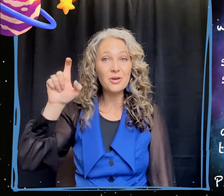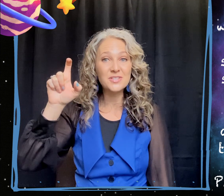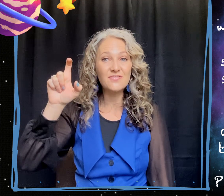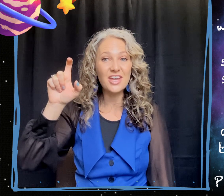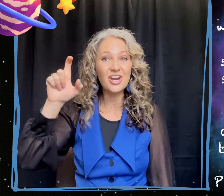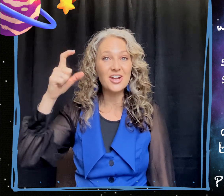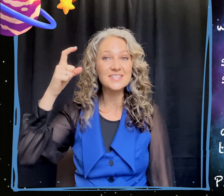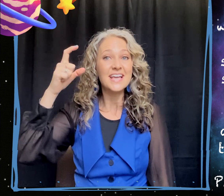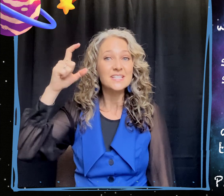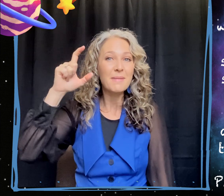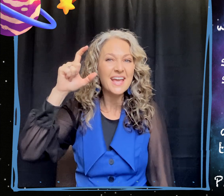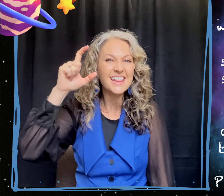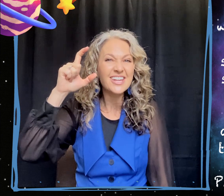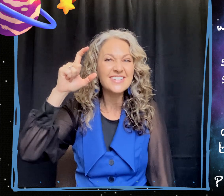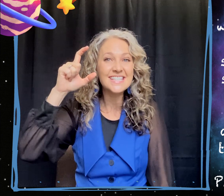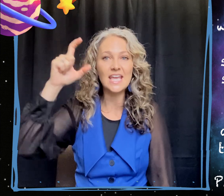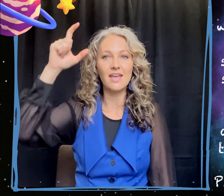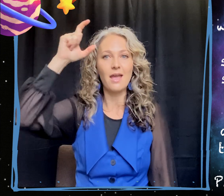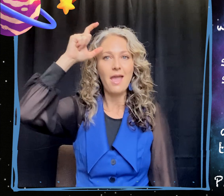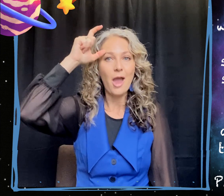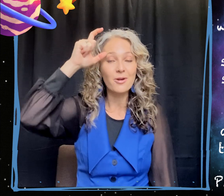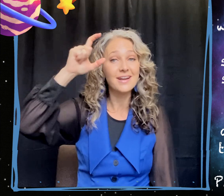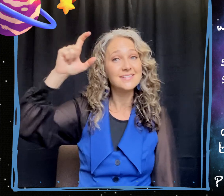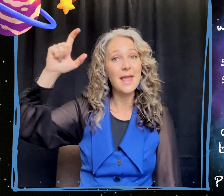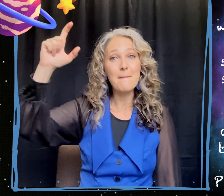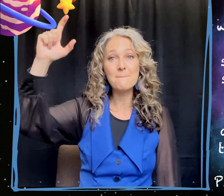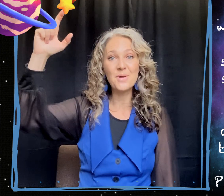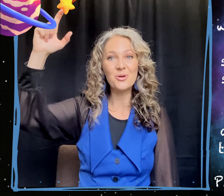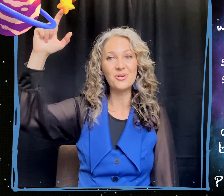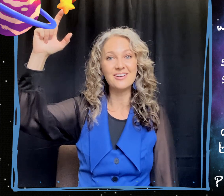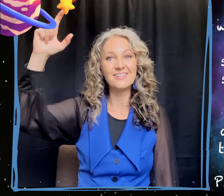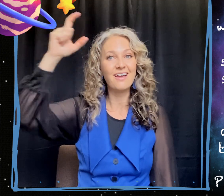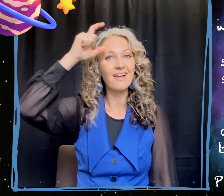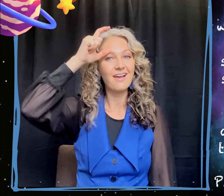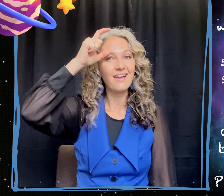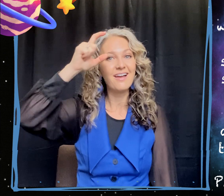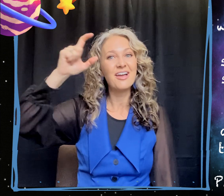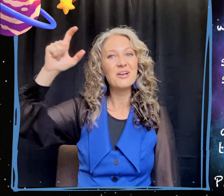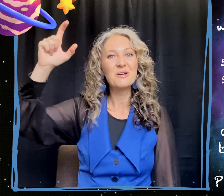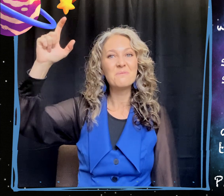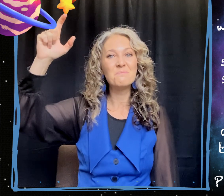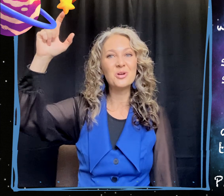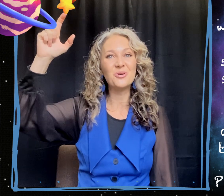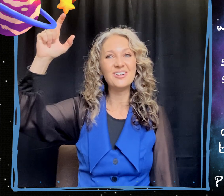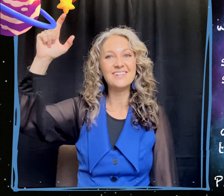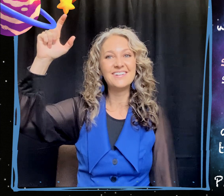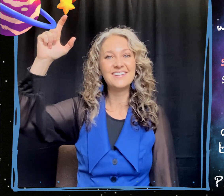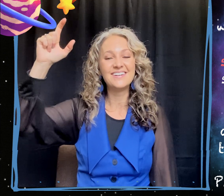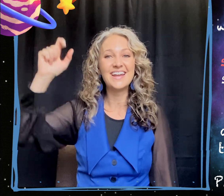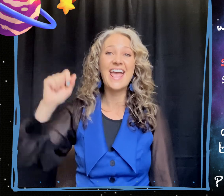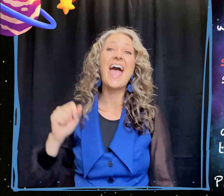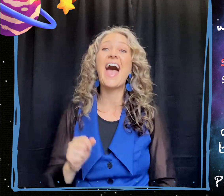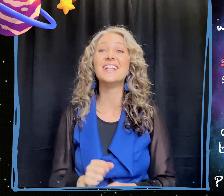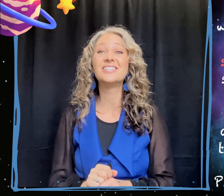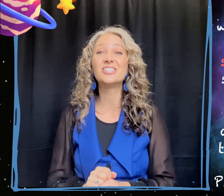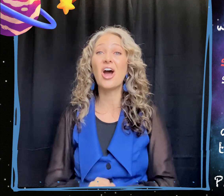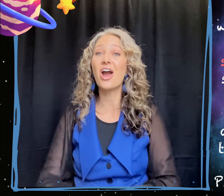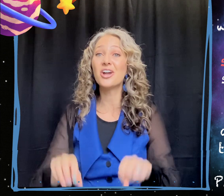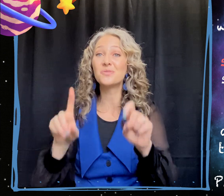those fingers to make a little c and we're going to say moon, moon. And stars,